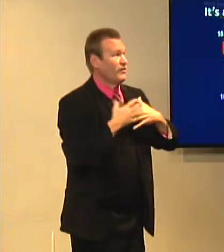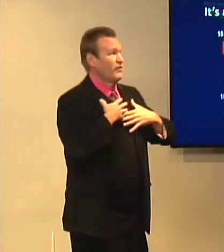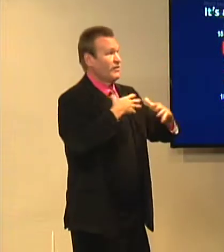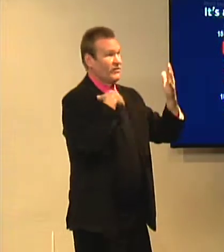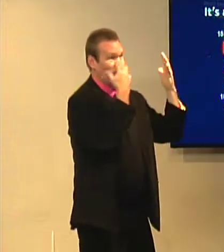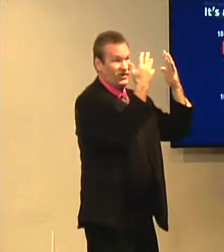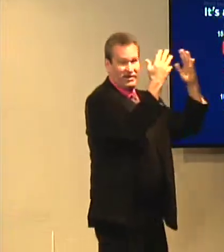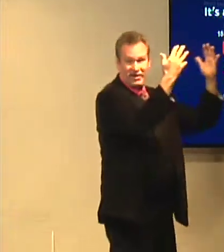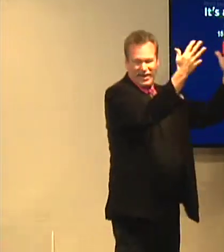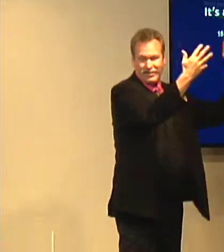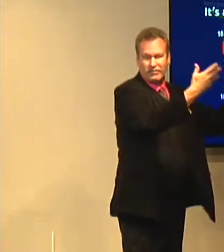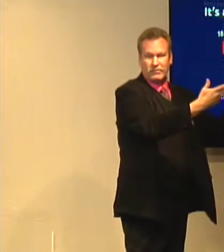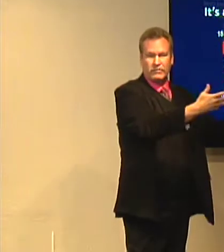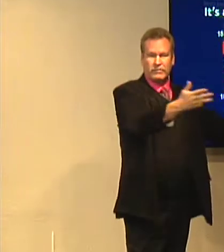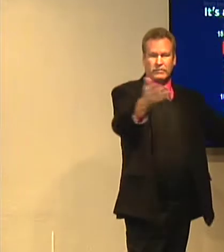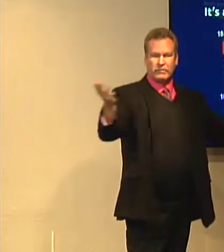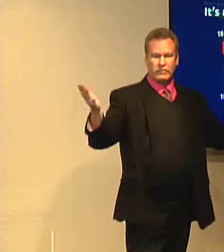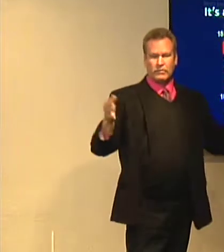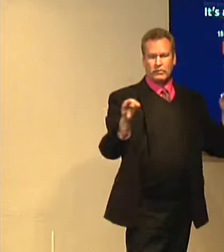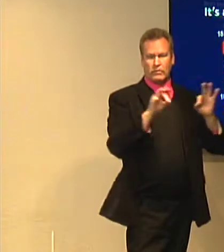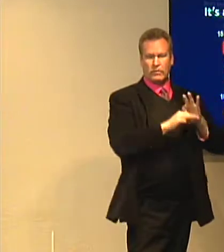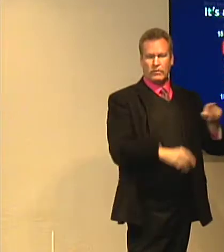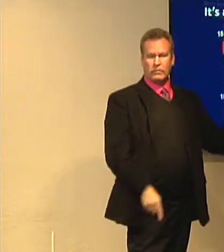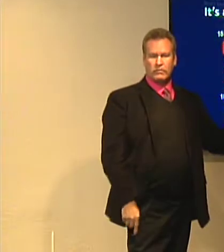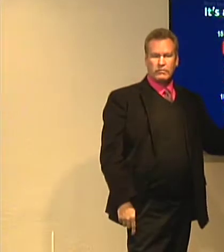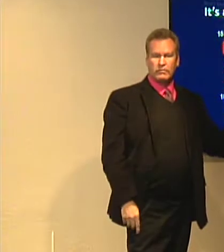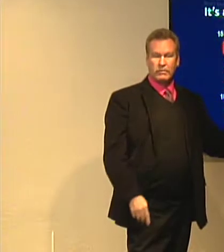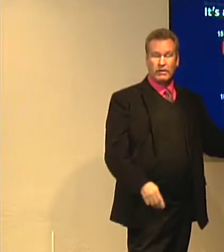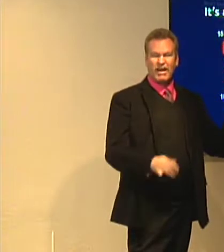set into motion, all through Jesus Christ.